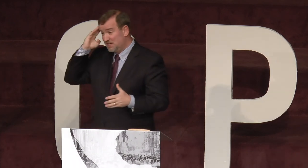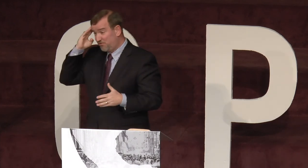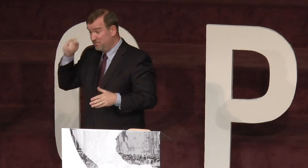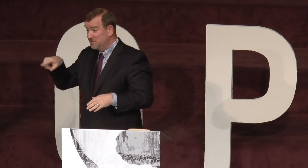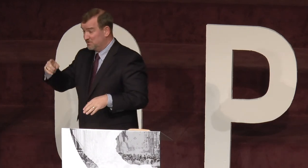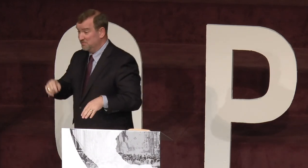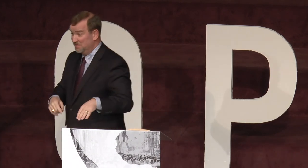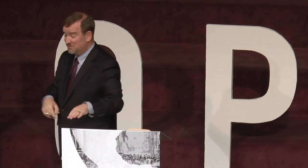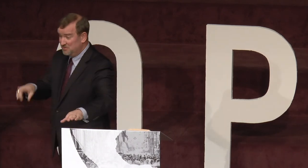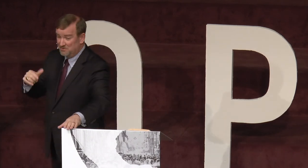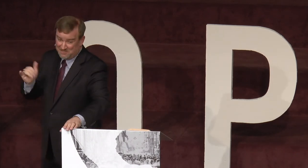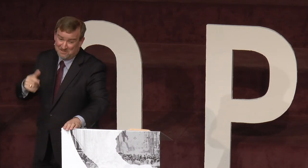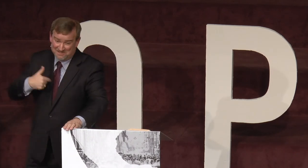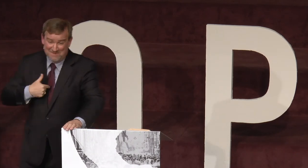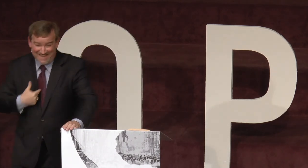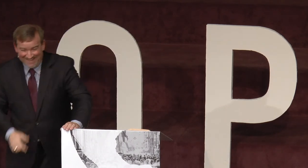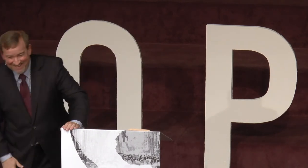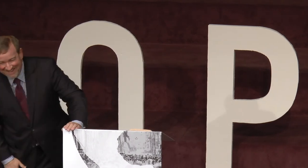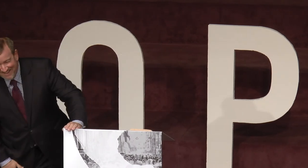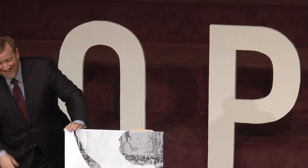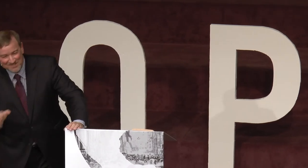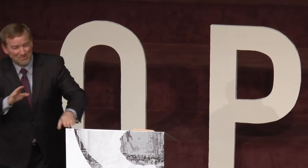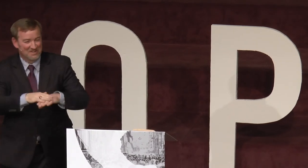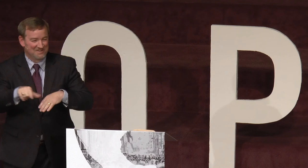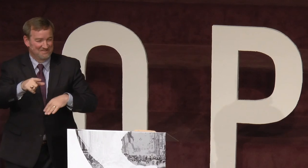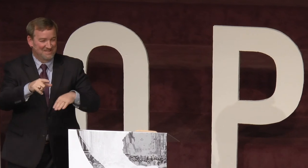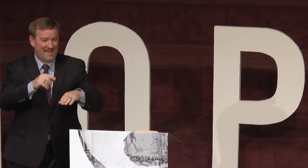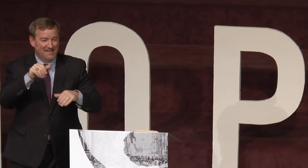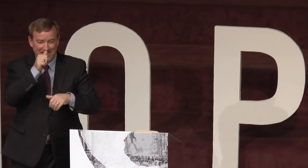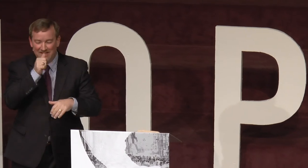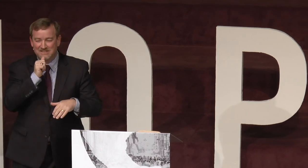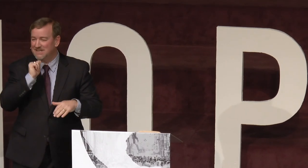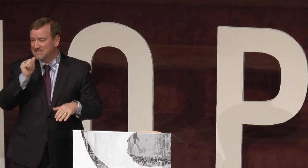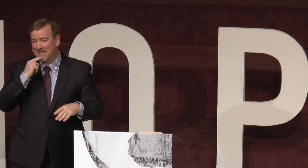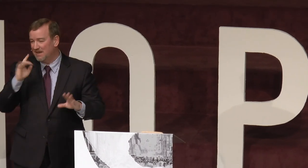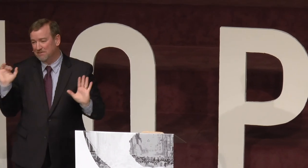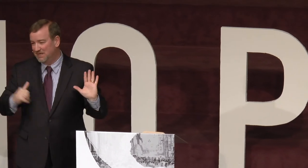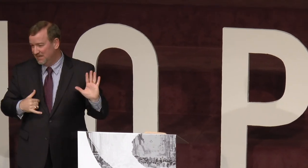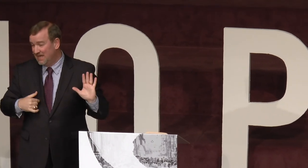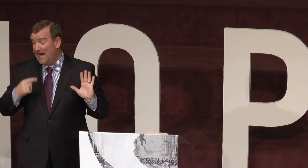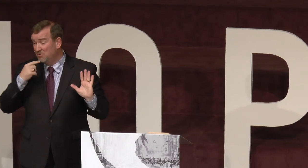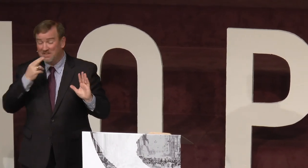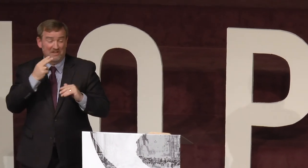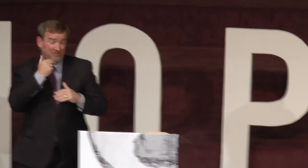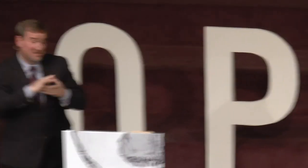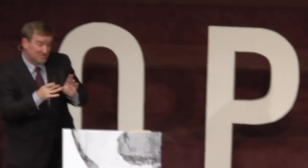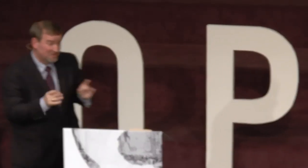sounds familiar to me, to you. That's because it's me. I'm just warning you. Alan does not sound like me. I will tell you a funny story,